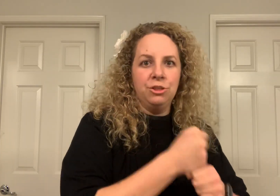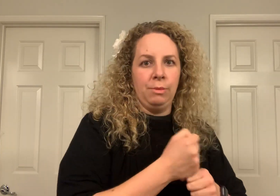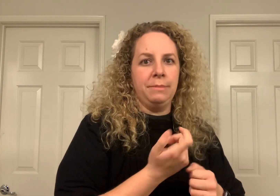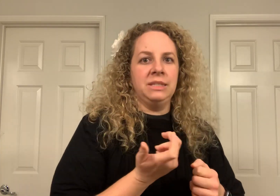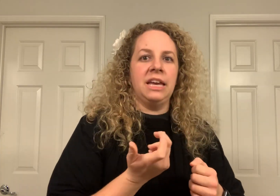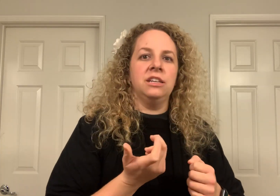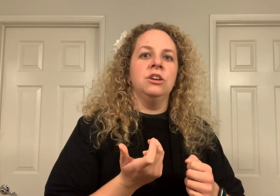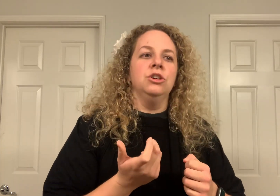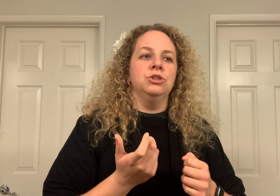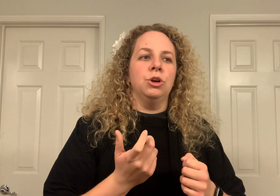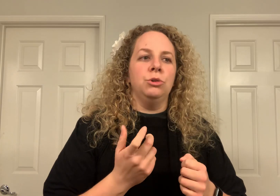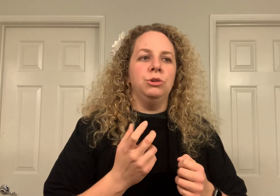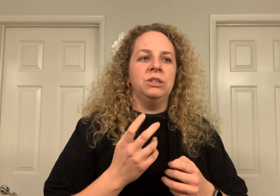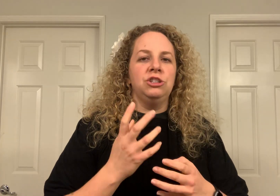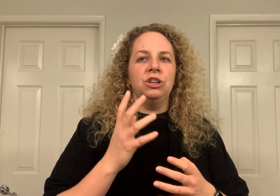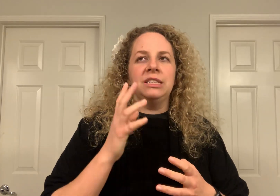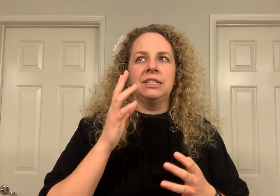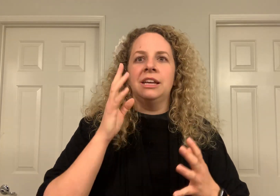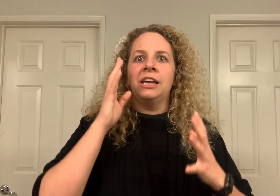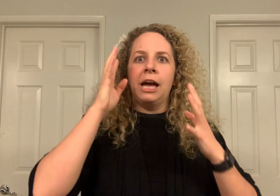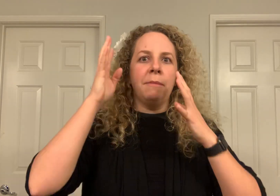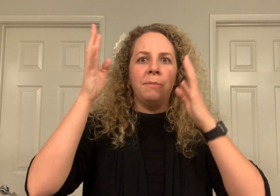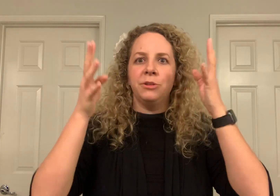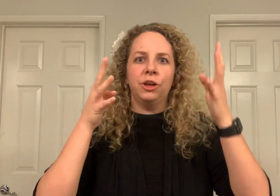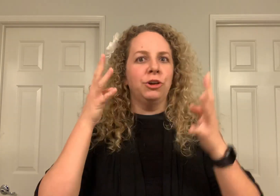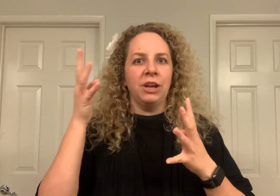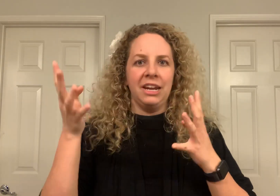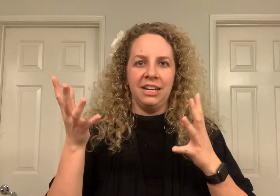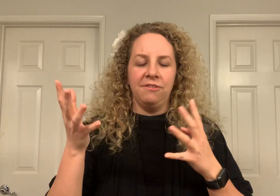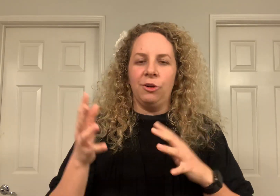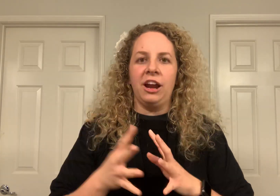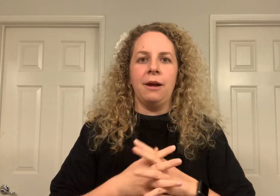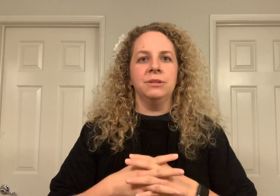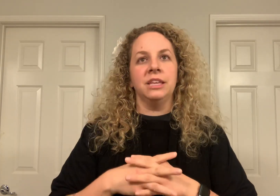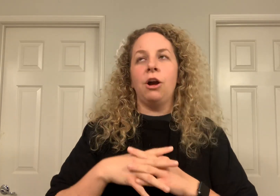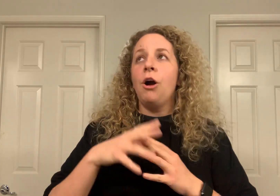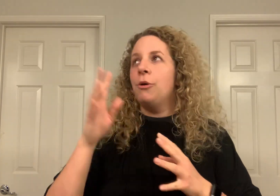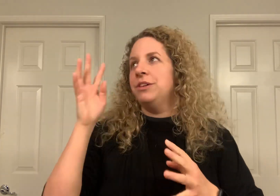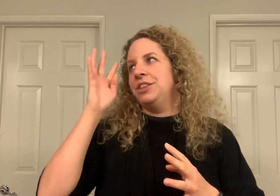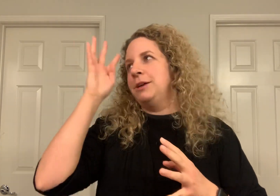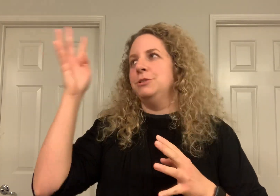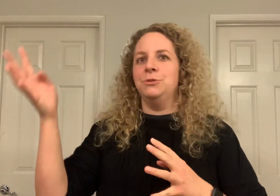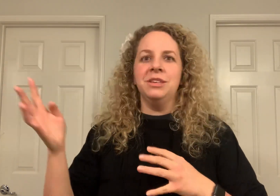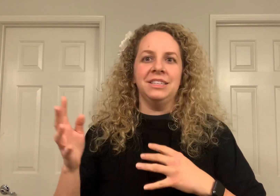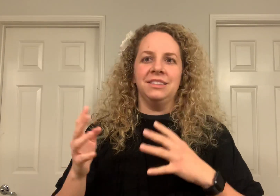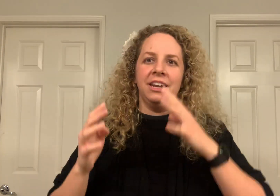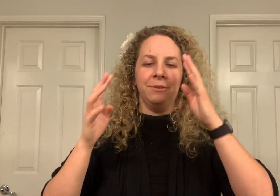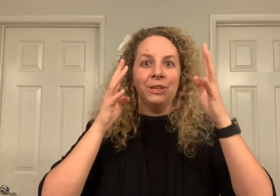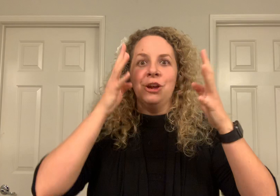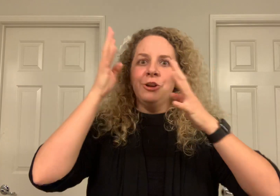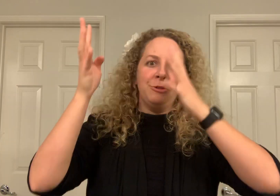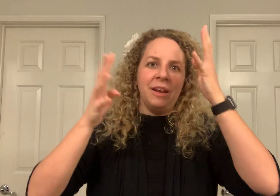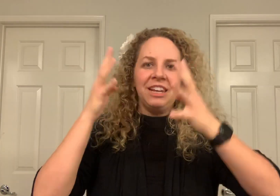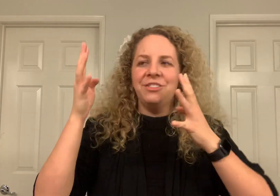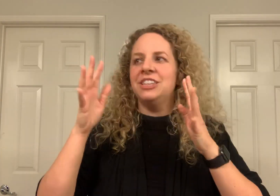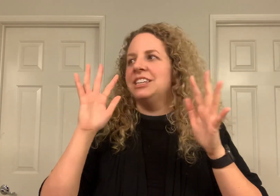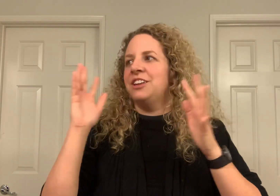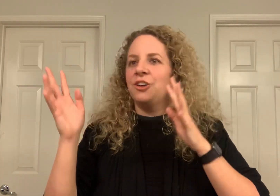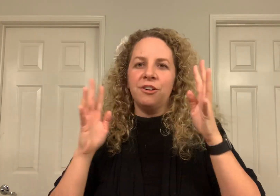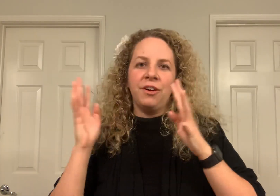the website. So you didn't just come up with a good idea for, I was like, Oh, and then I would do this. And then I was creating this and I thought of